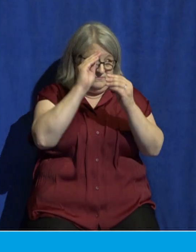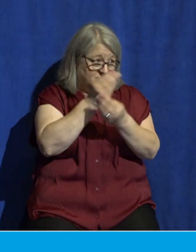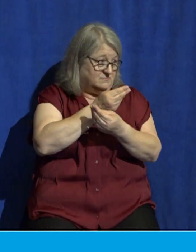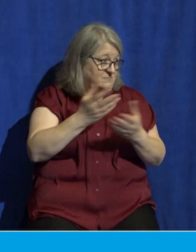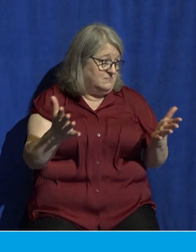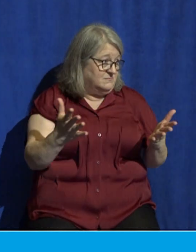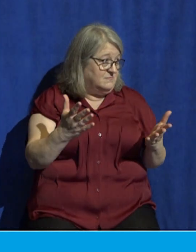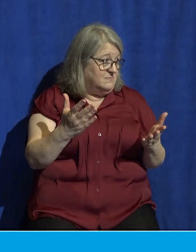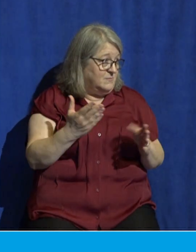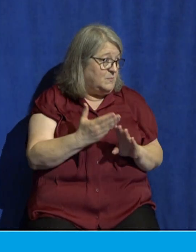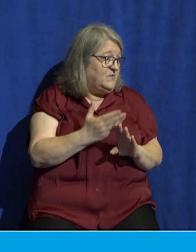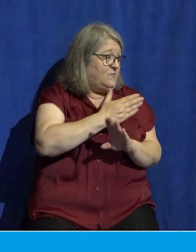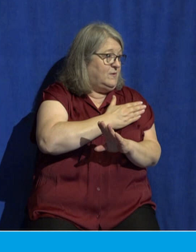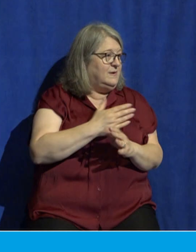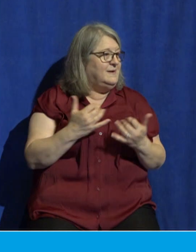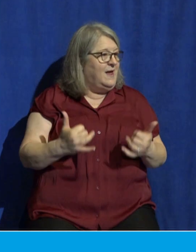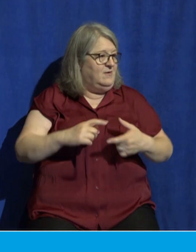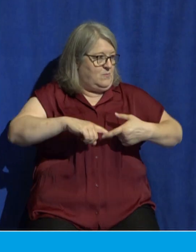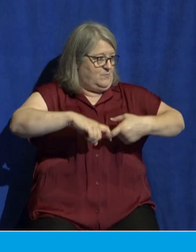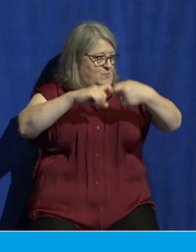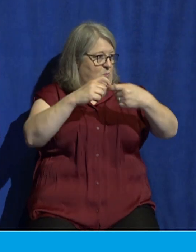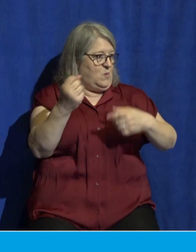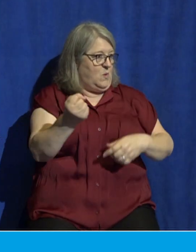Now pause. Some of y'all are like, see, that's why I don't read the Bible.